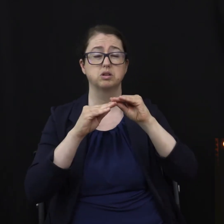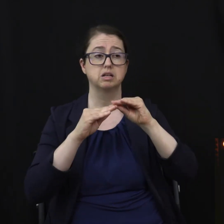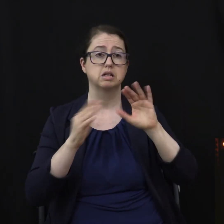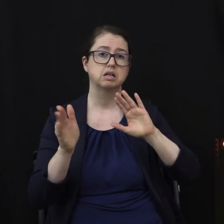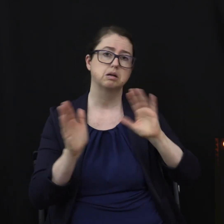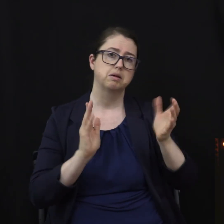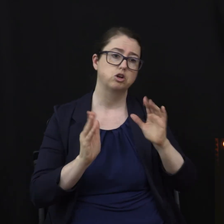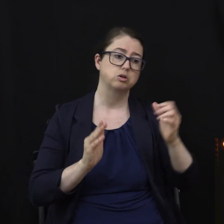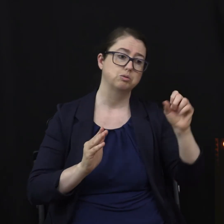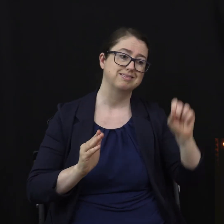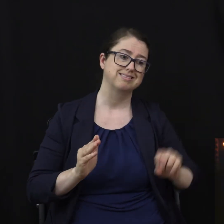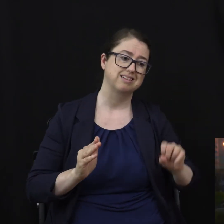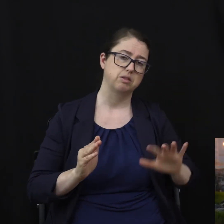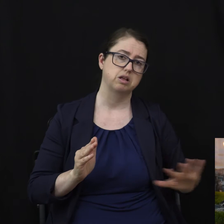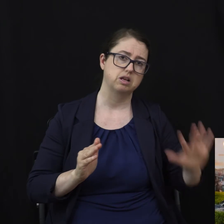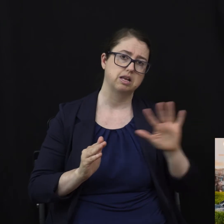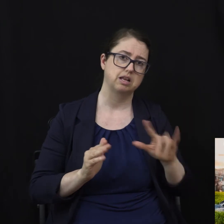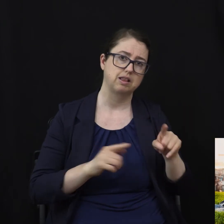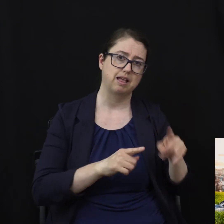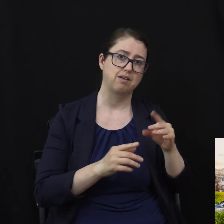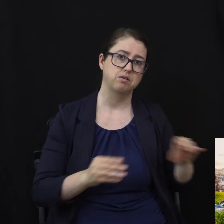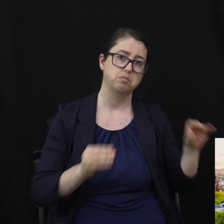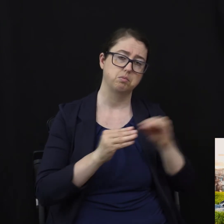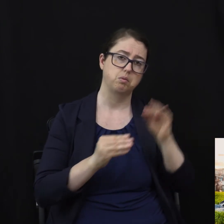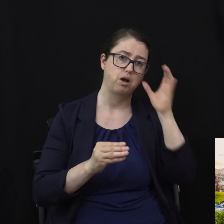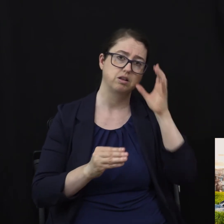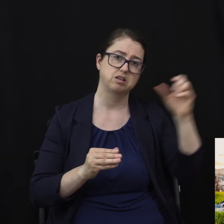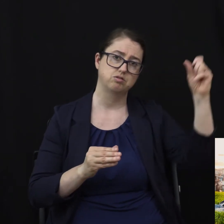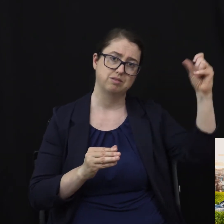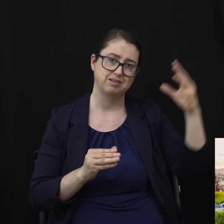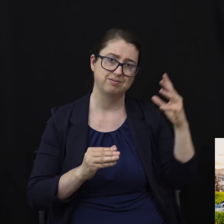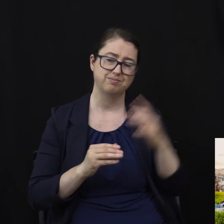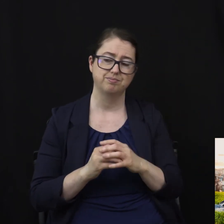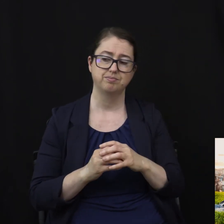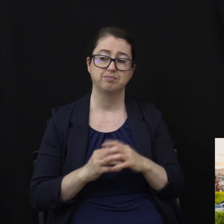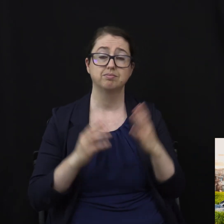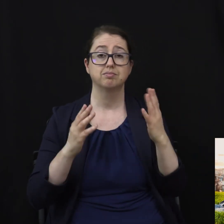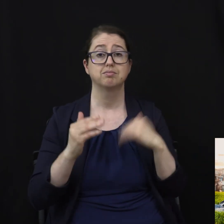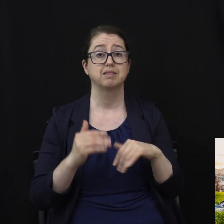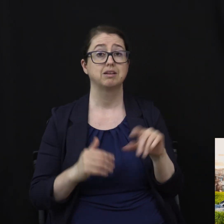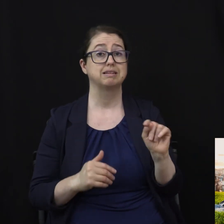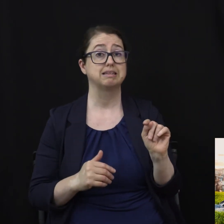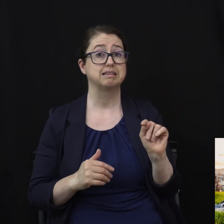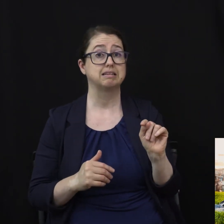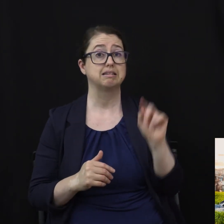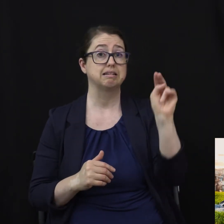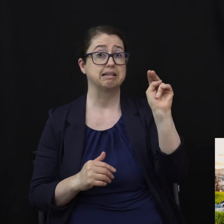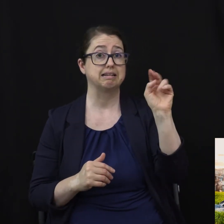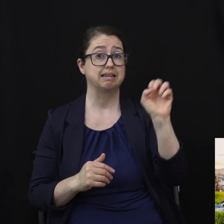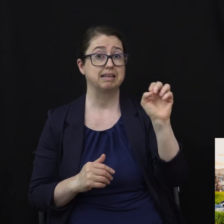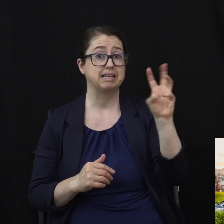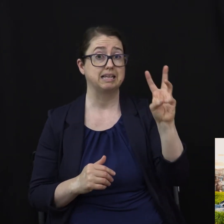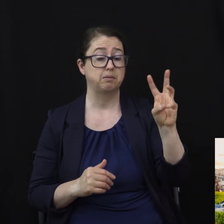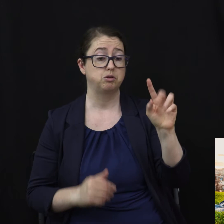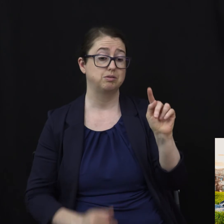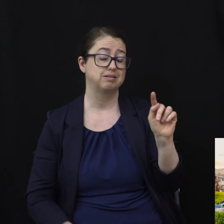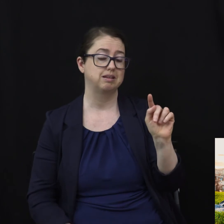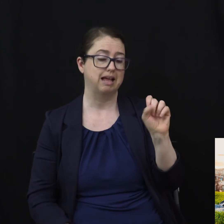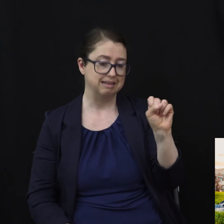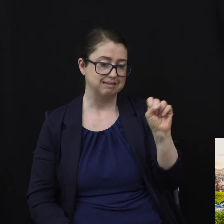received more sunshine. Now the T in Newstart stands for temperance. The American poet